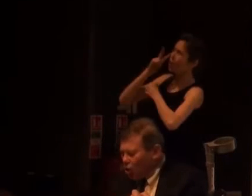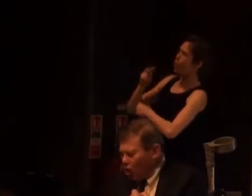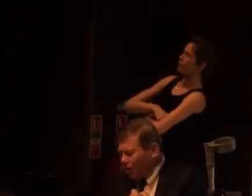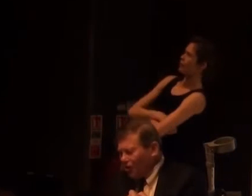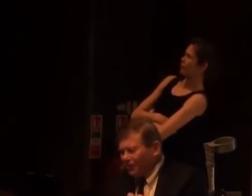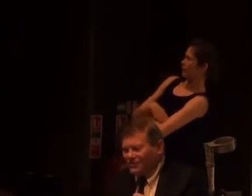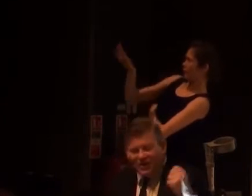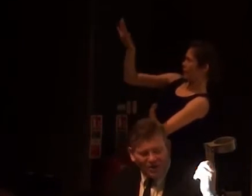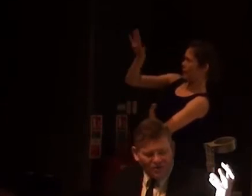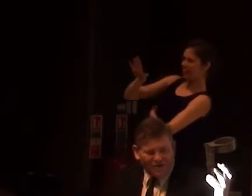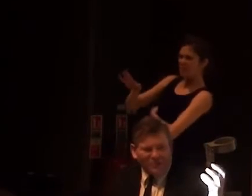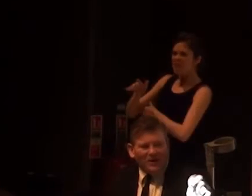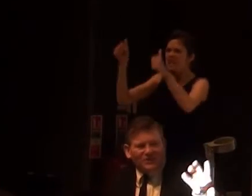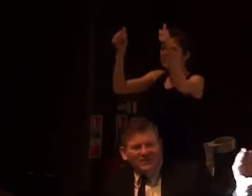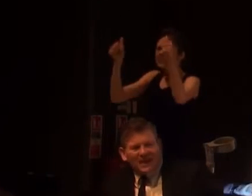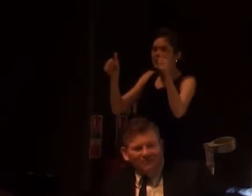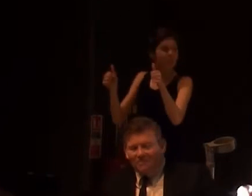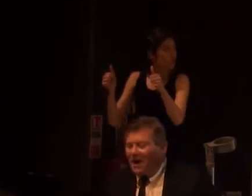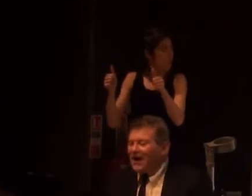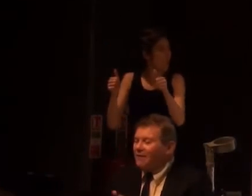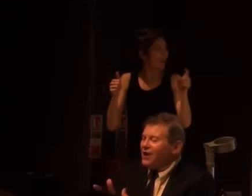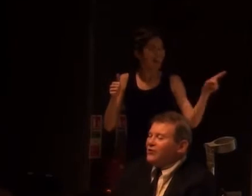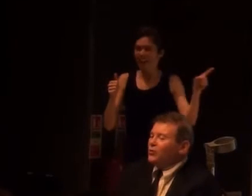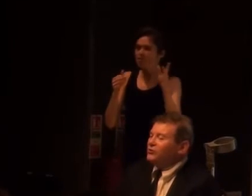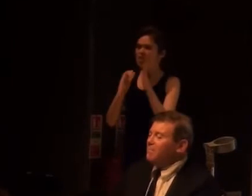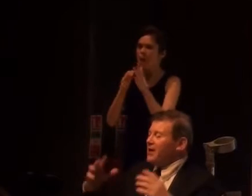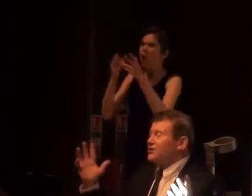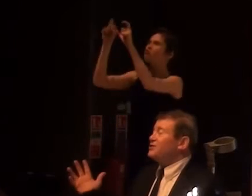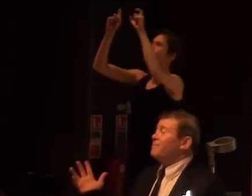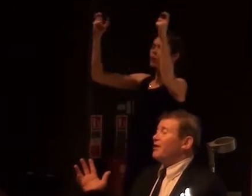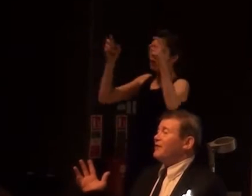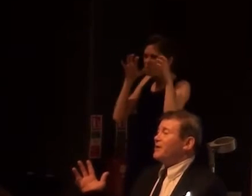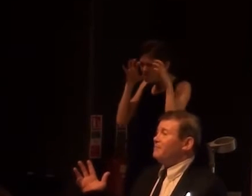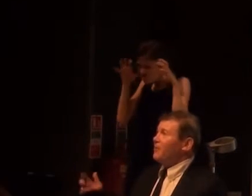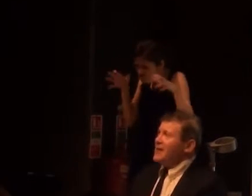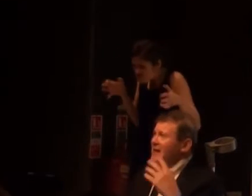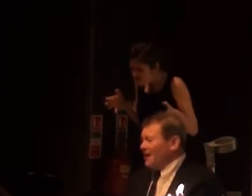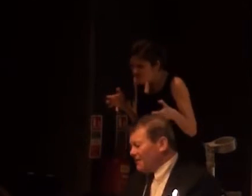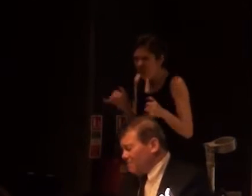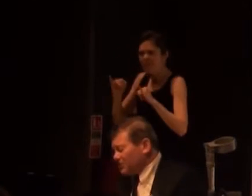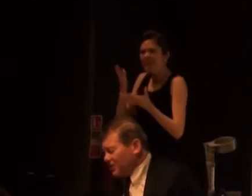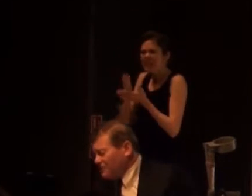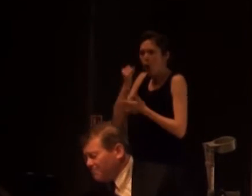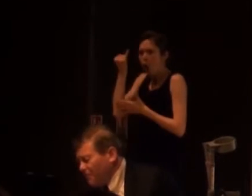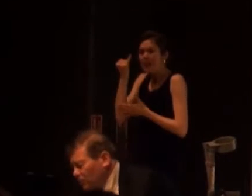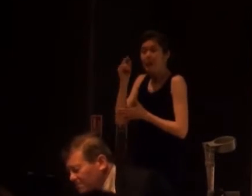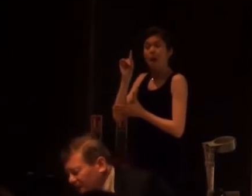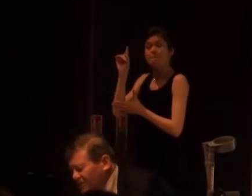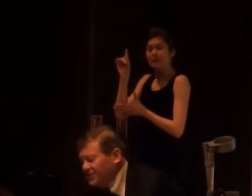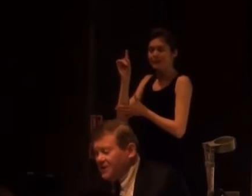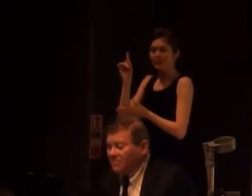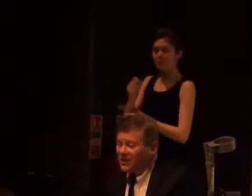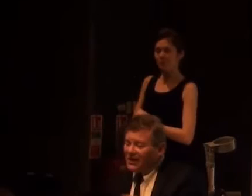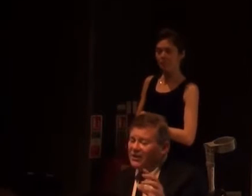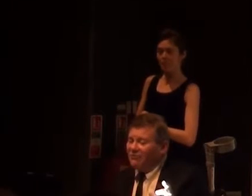gargoyles, horrific ones, kept at bay. And around the altar, pictures of perfect people. Now, most of those altar